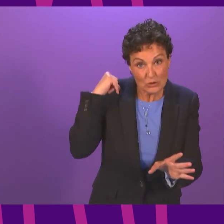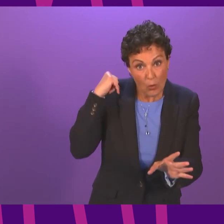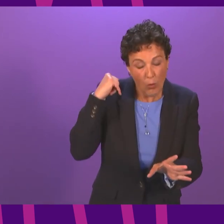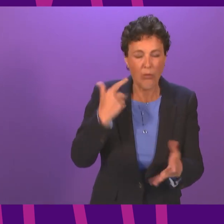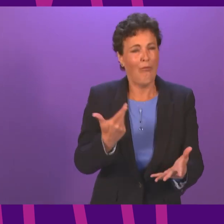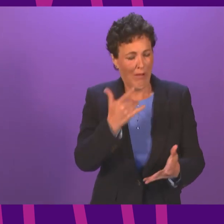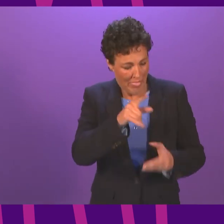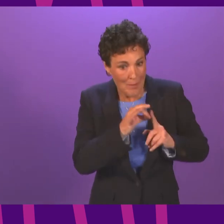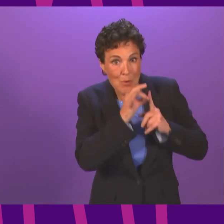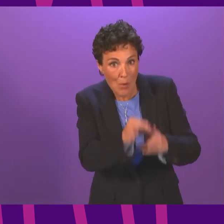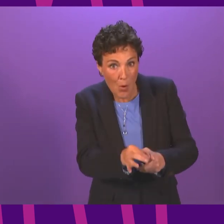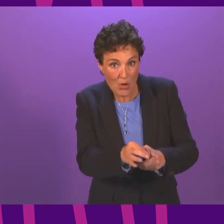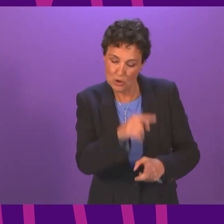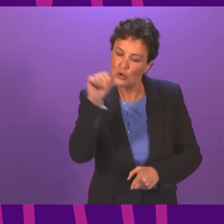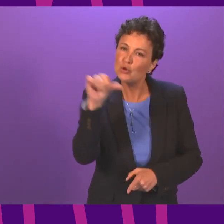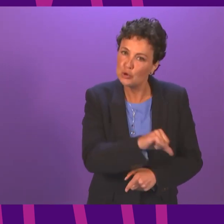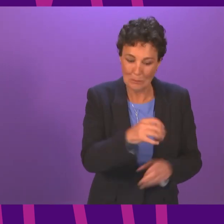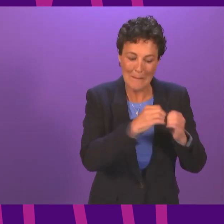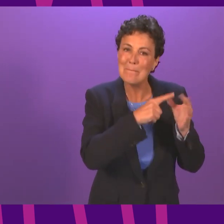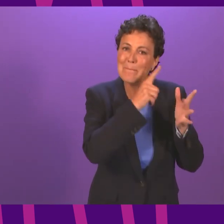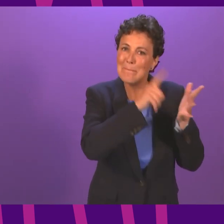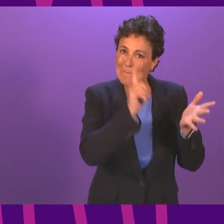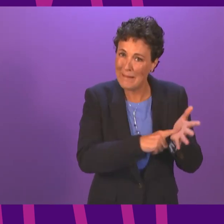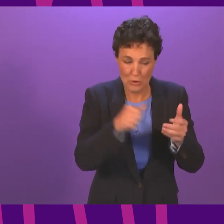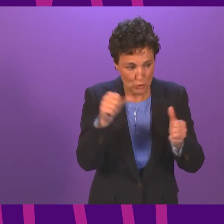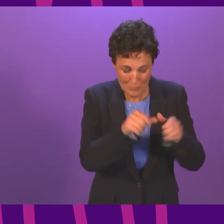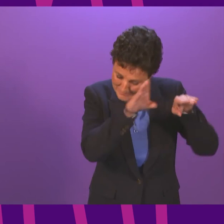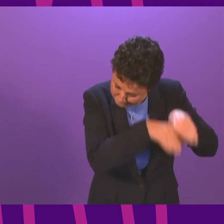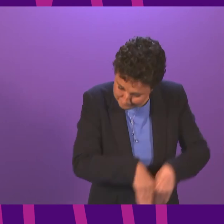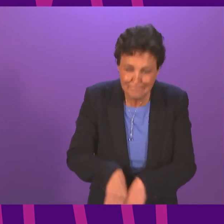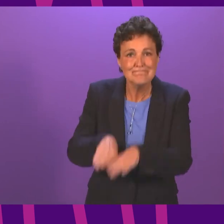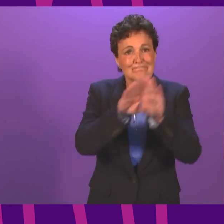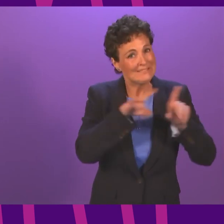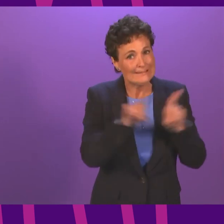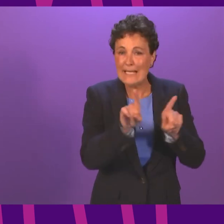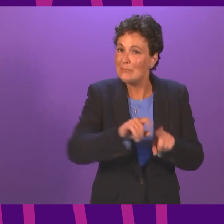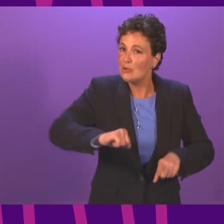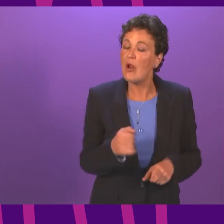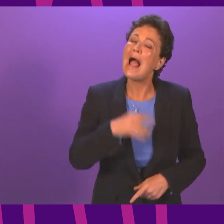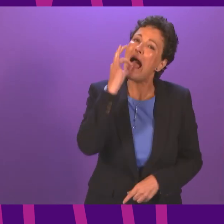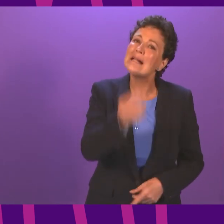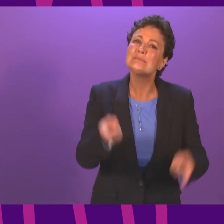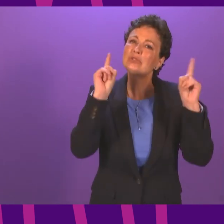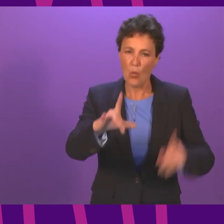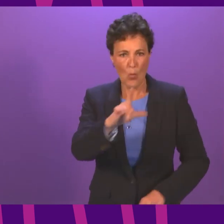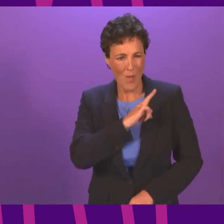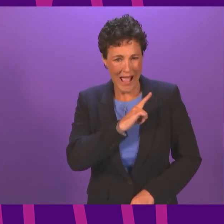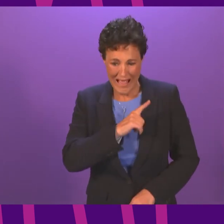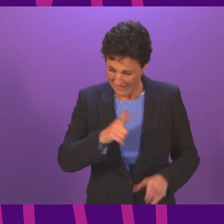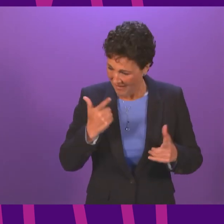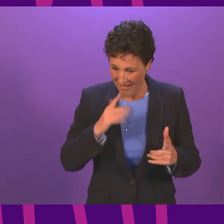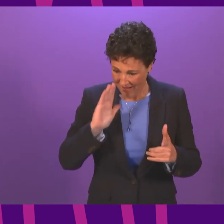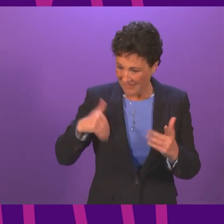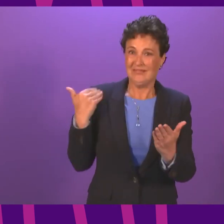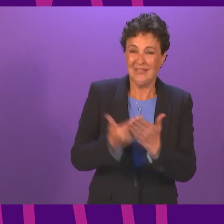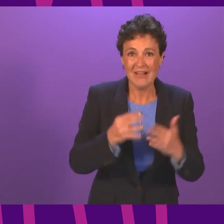that the provision of bail supervision should be consistently available across Scotland I asked the minister why has it taken nine